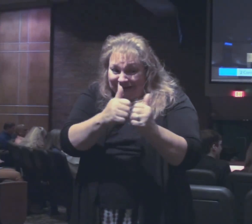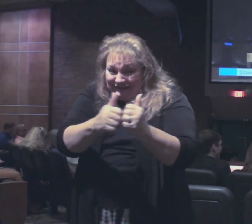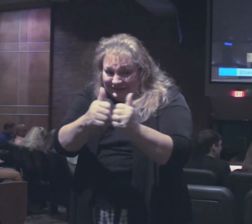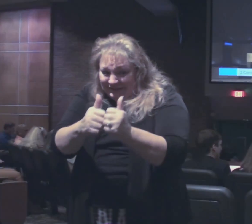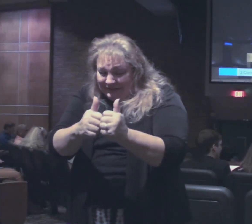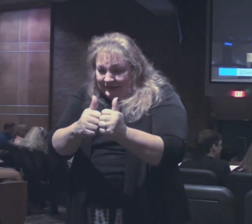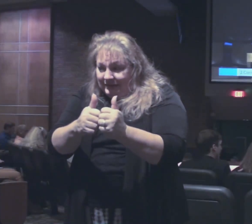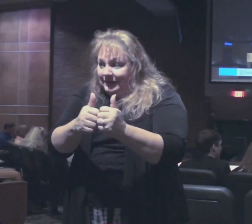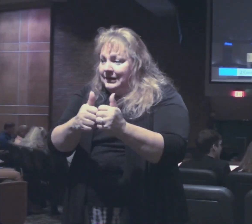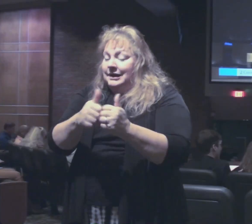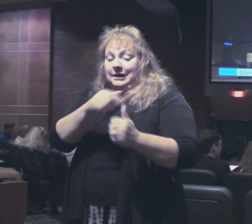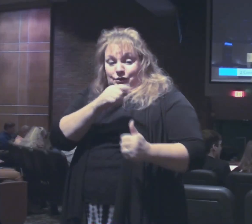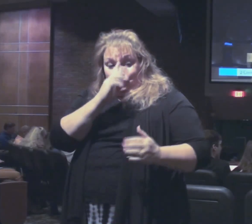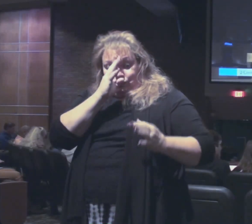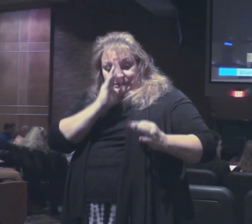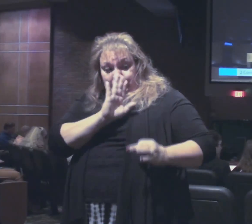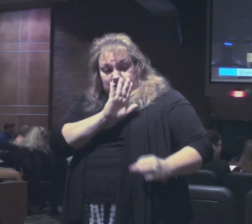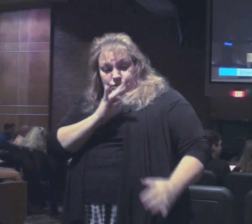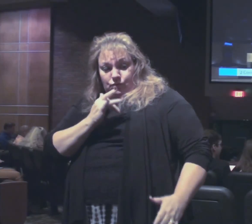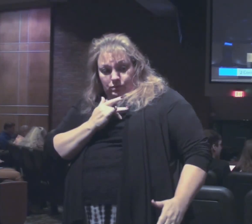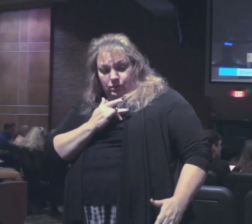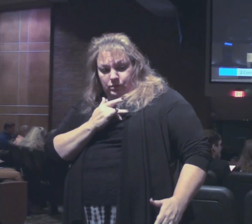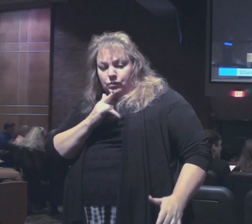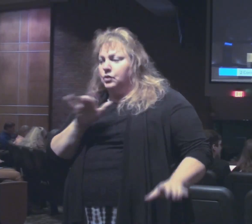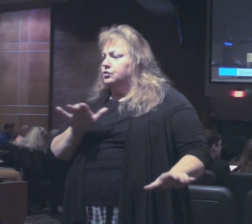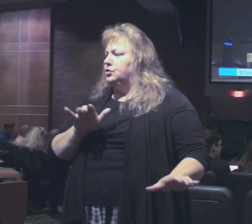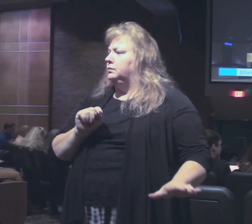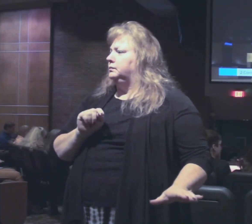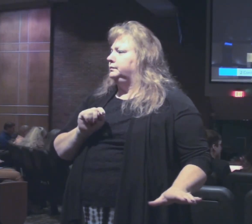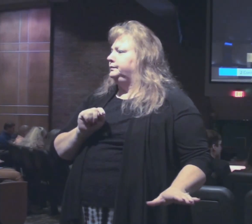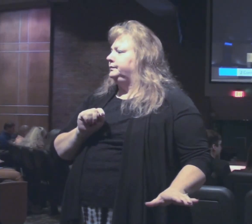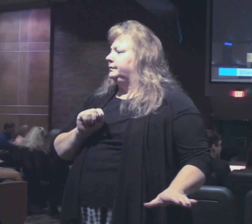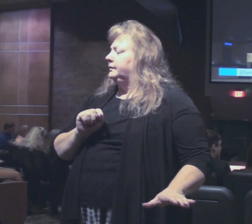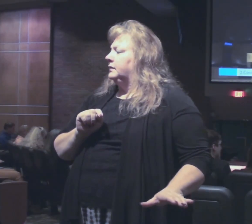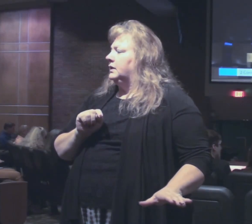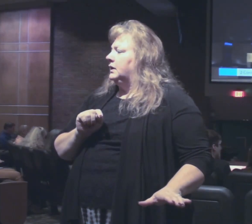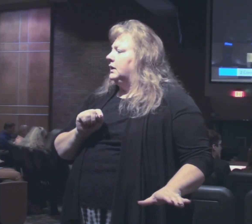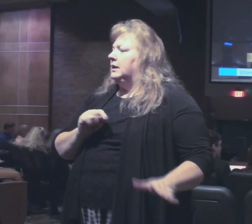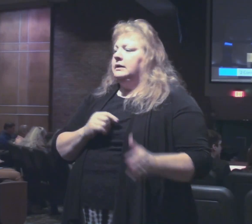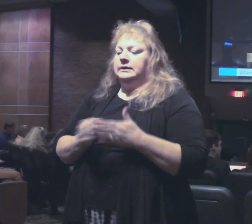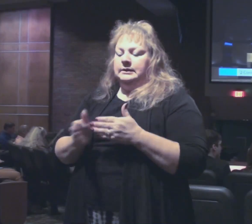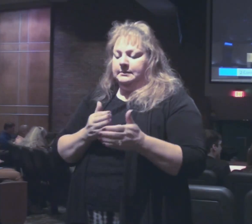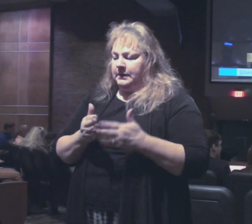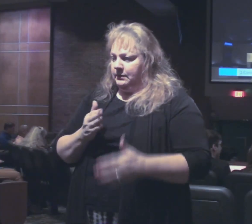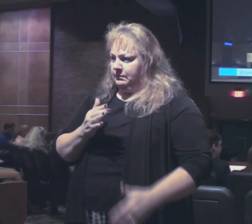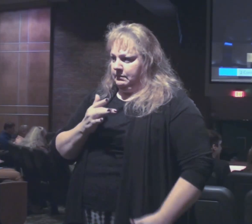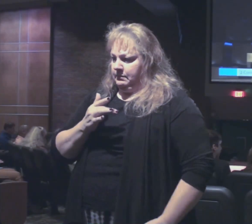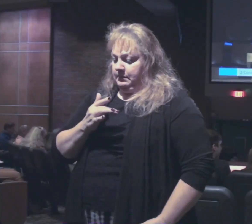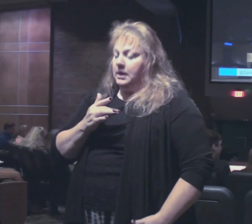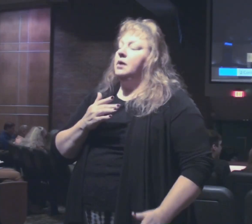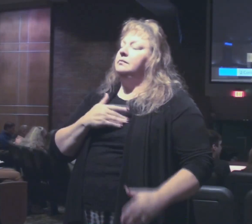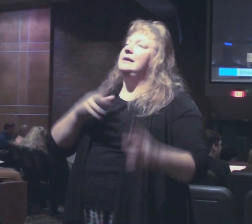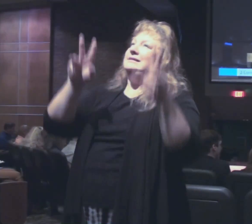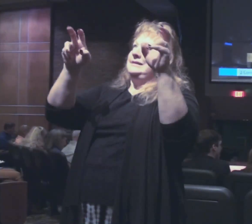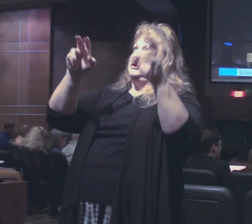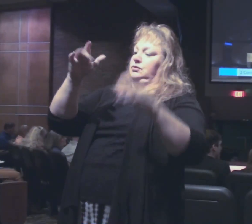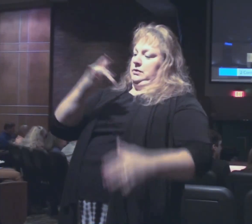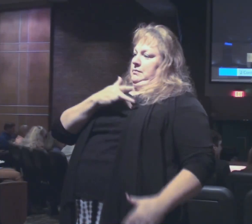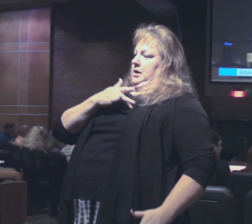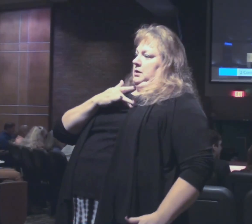he has purposed in his heart. It is a matter in my heart between God and me.